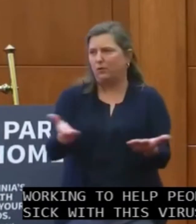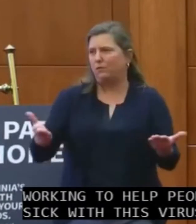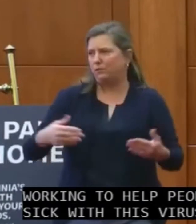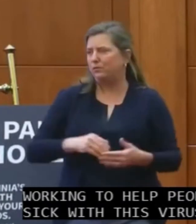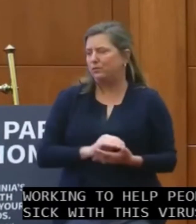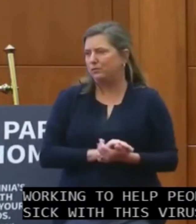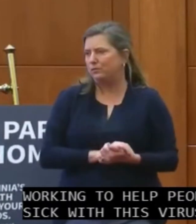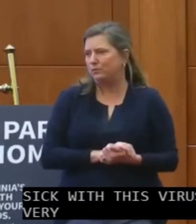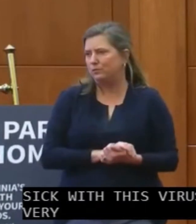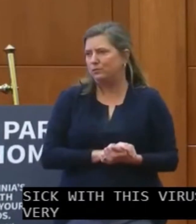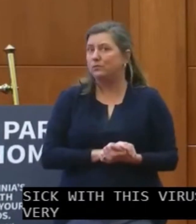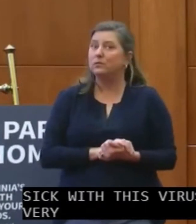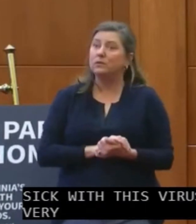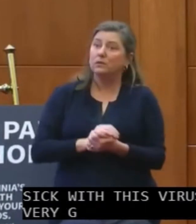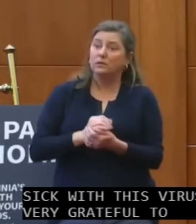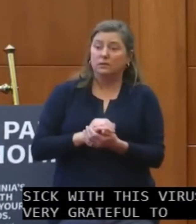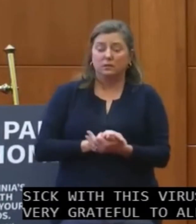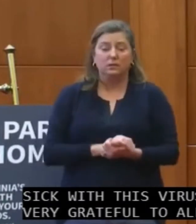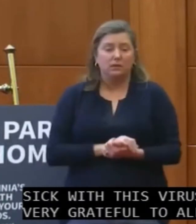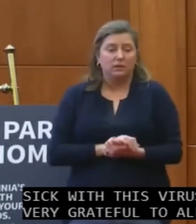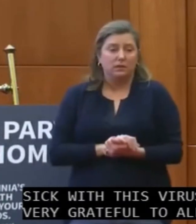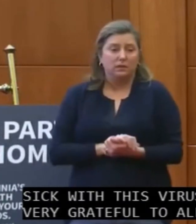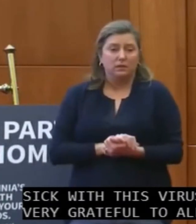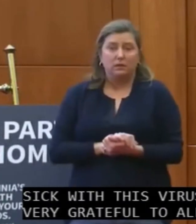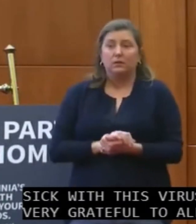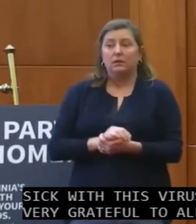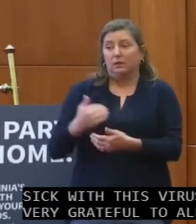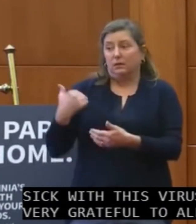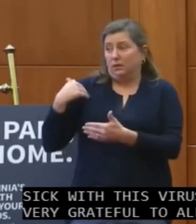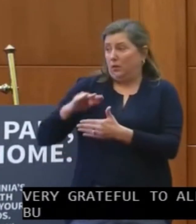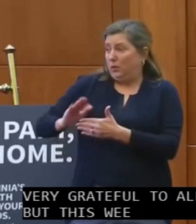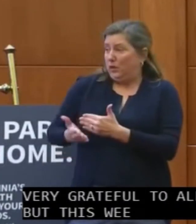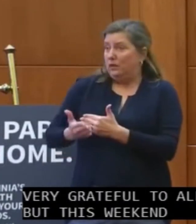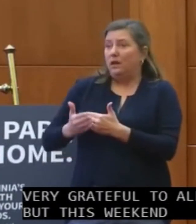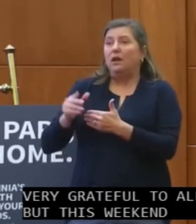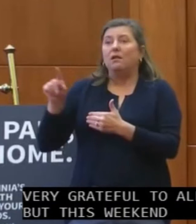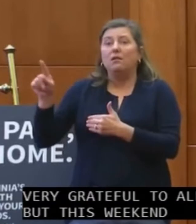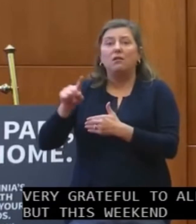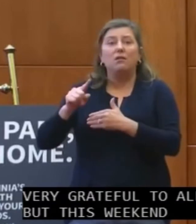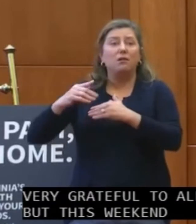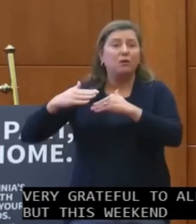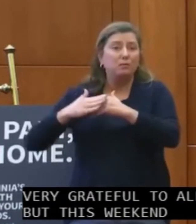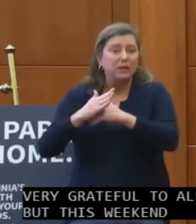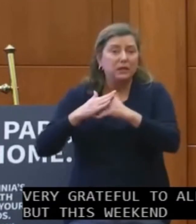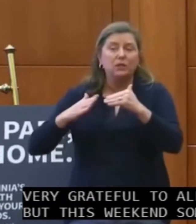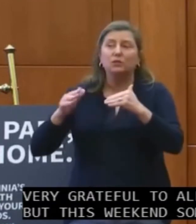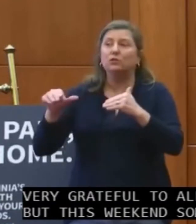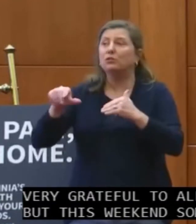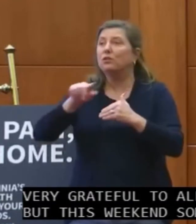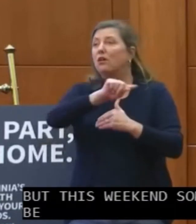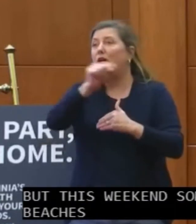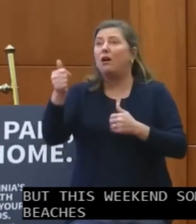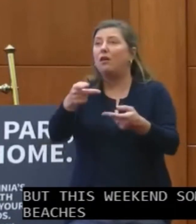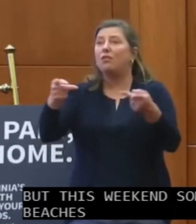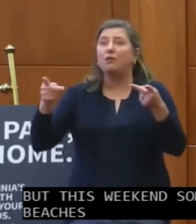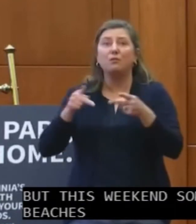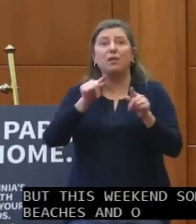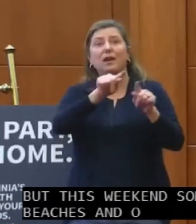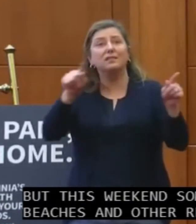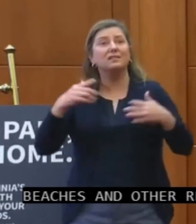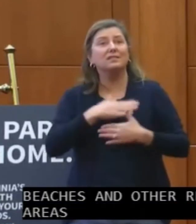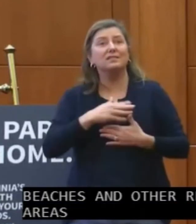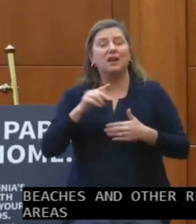you. But this weekend, some of our beaches and other recreational areas were literally